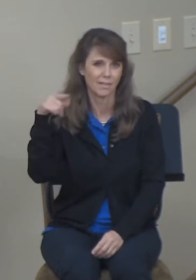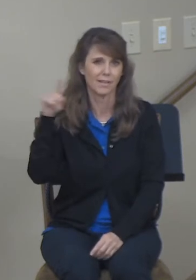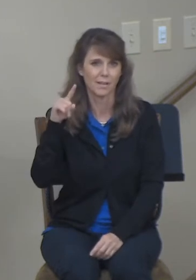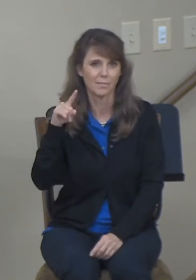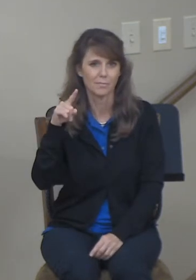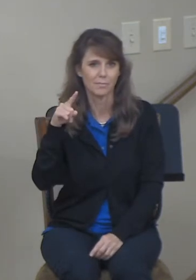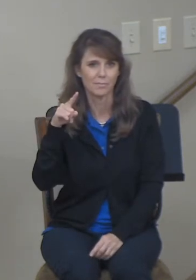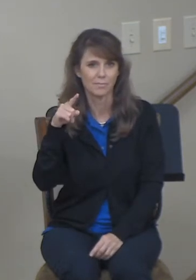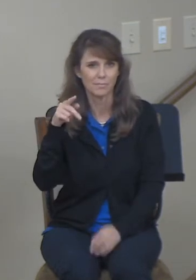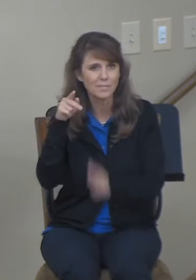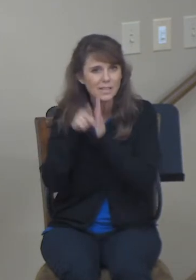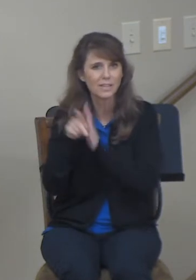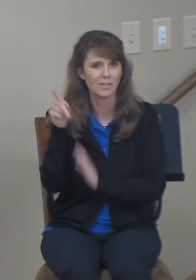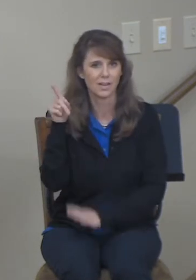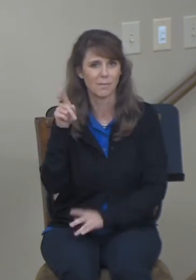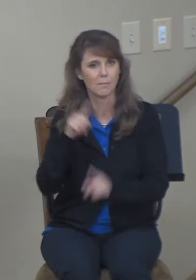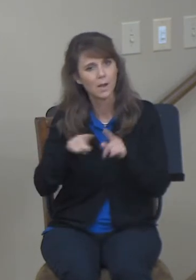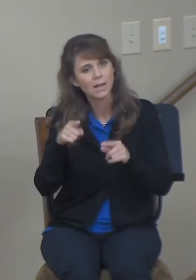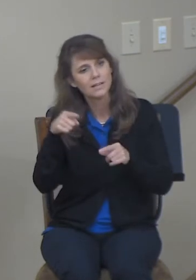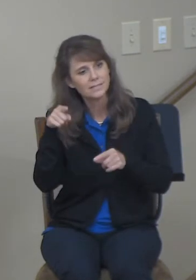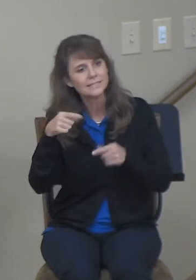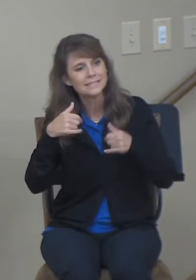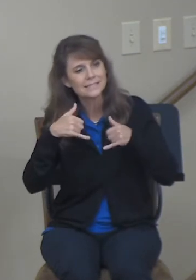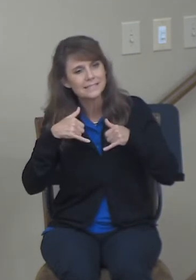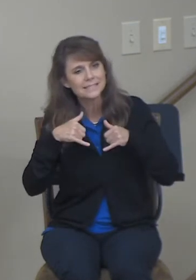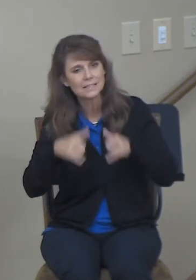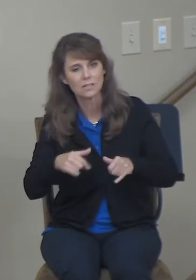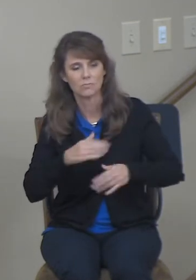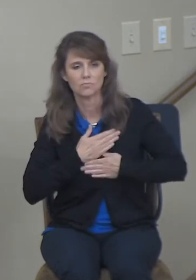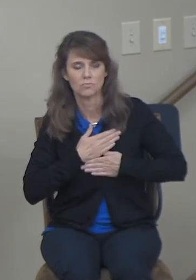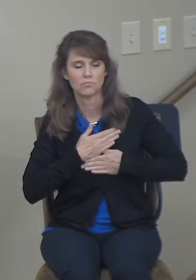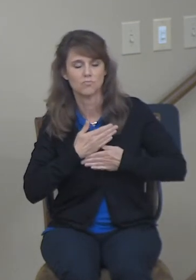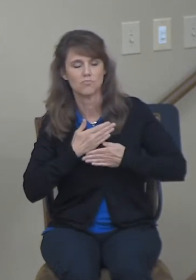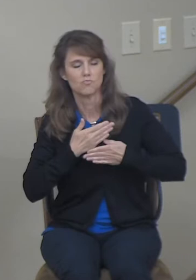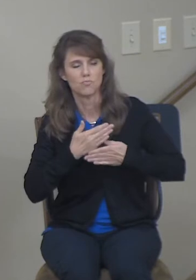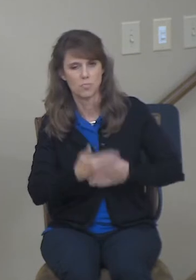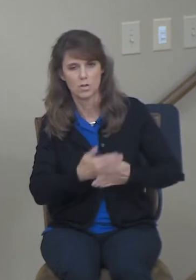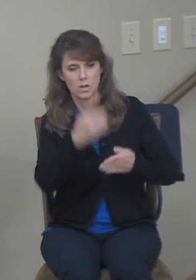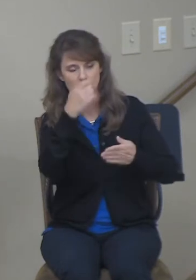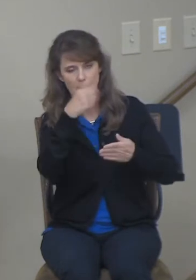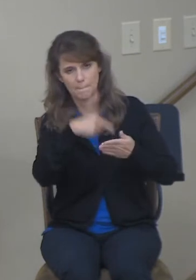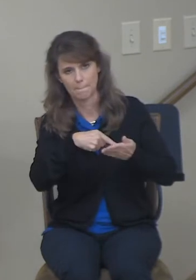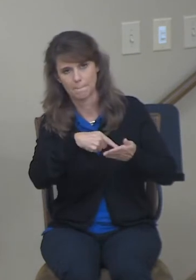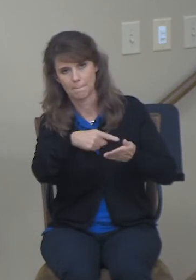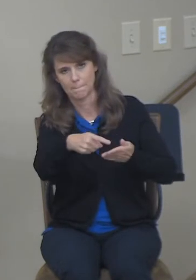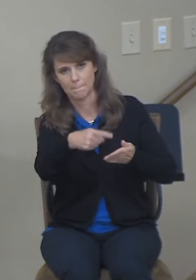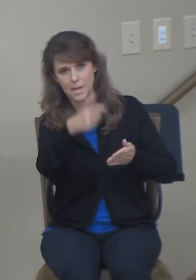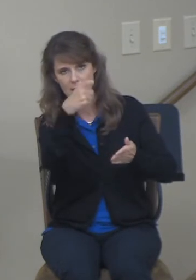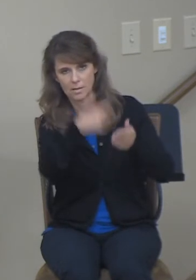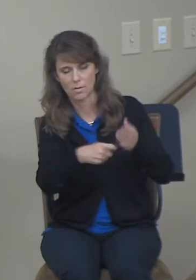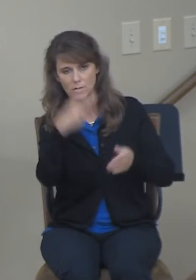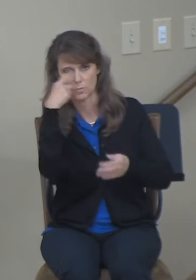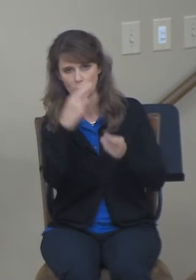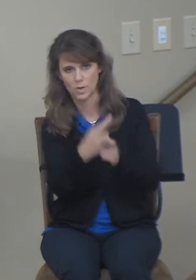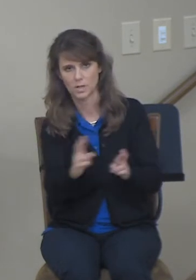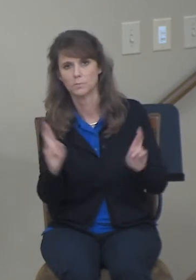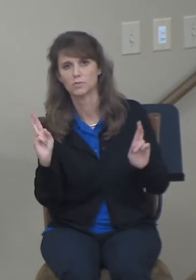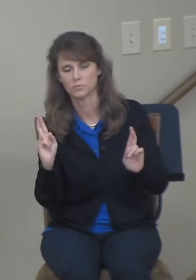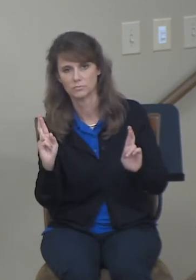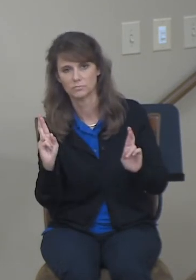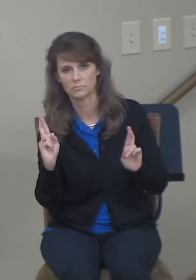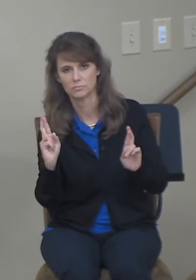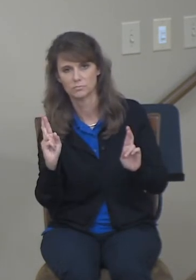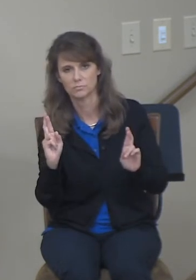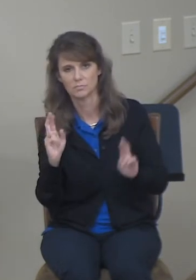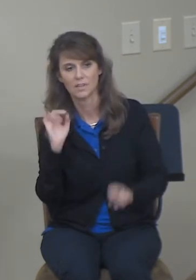He was willing to pay the cost of redemption. And that great statement, the